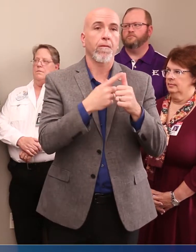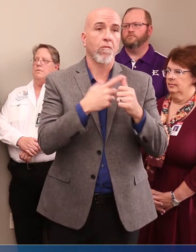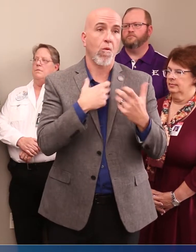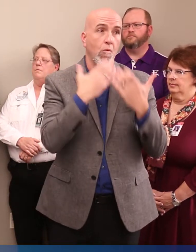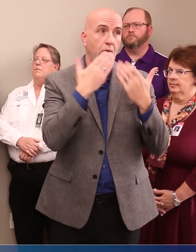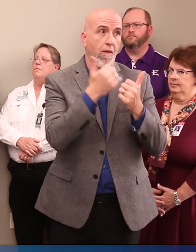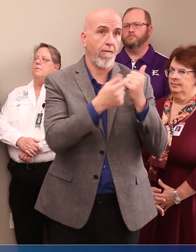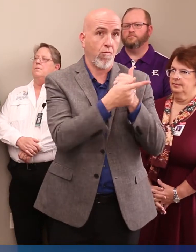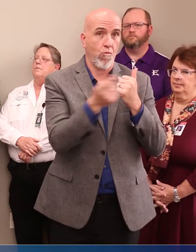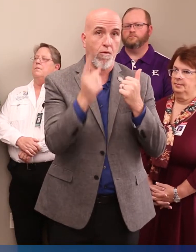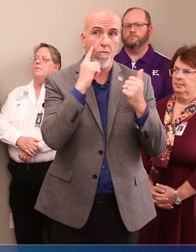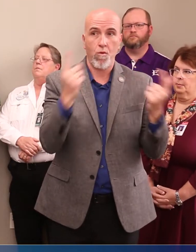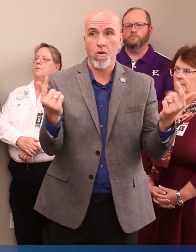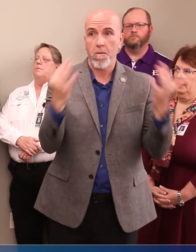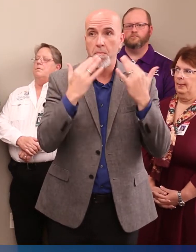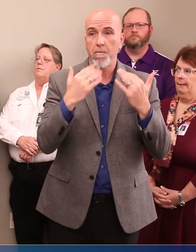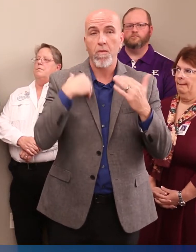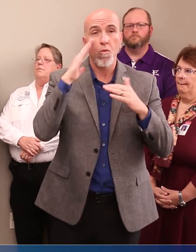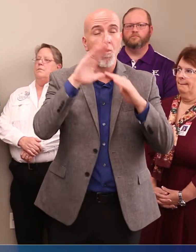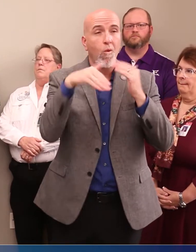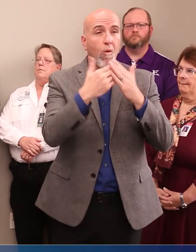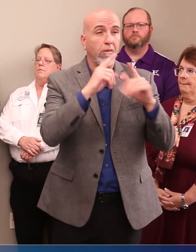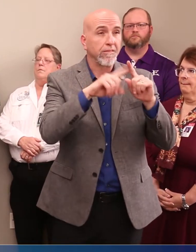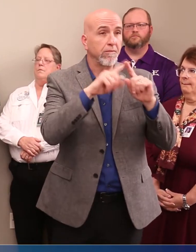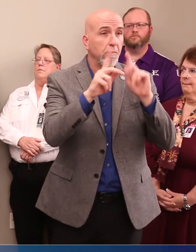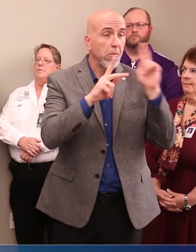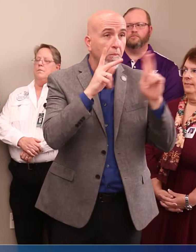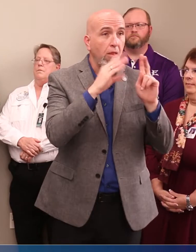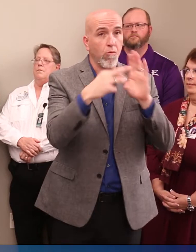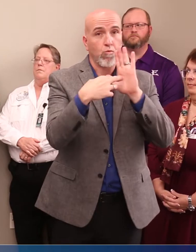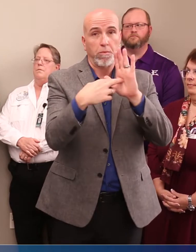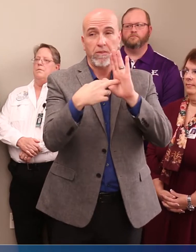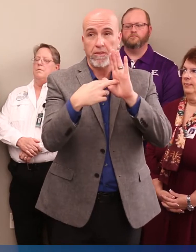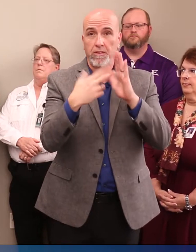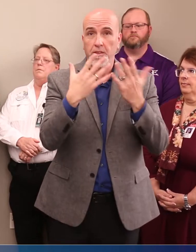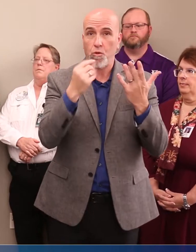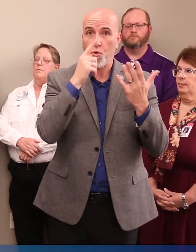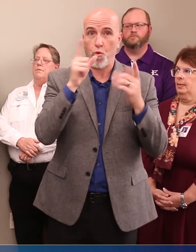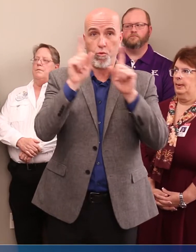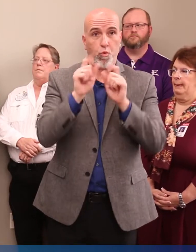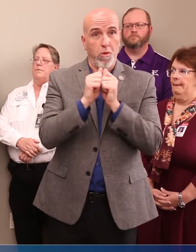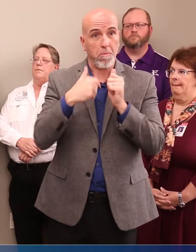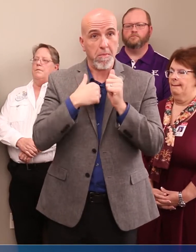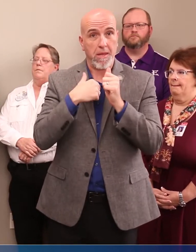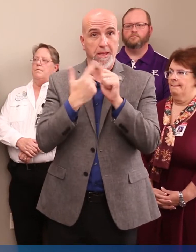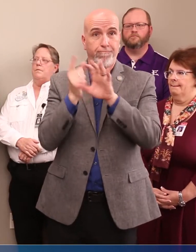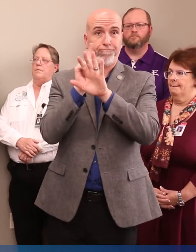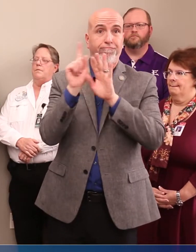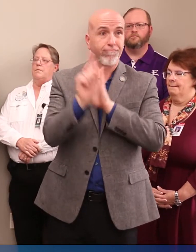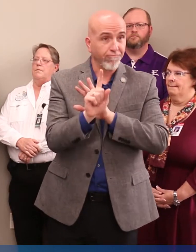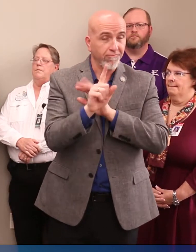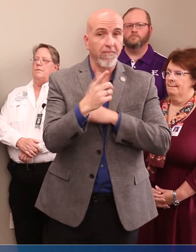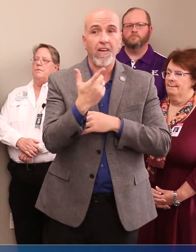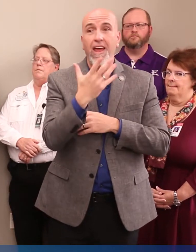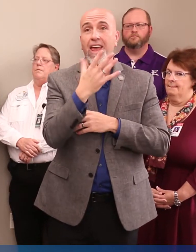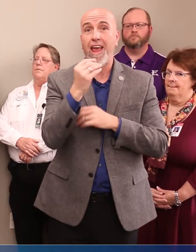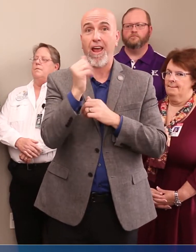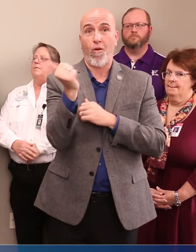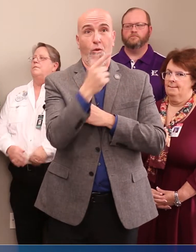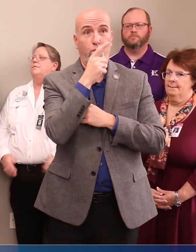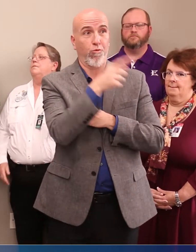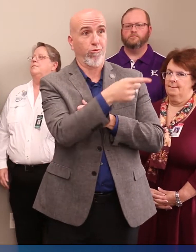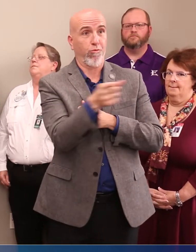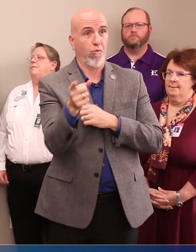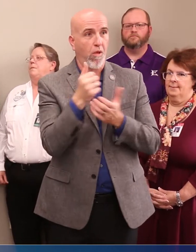all, want to thank everybody for being here, all of these officials and representatives who are standing with me and behind me in this matter, and then all of you